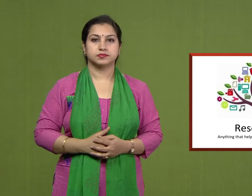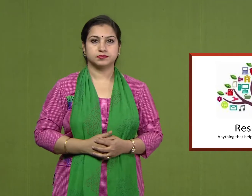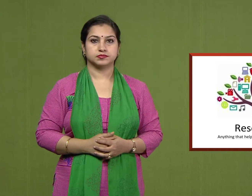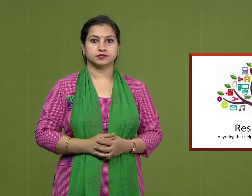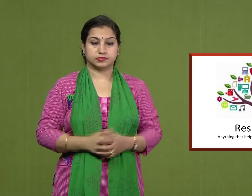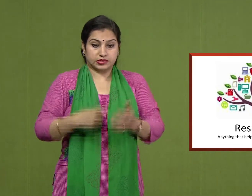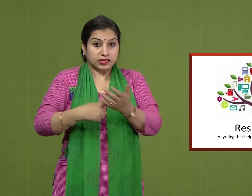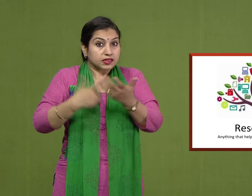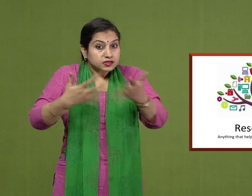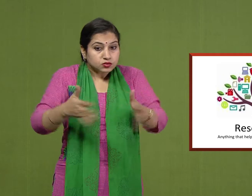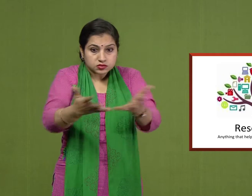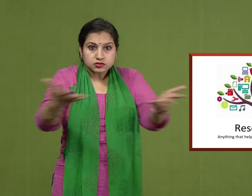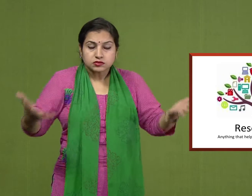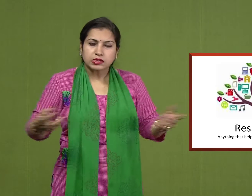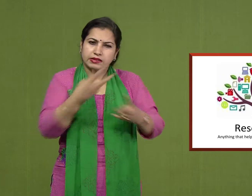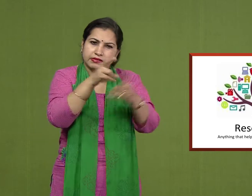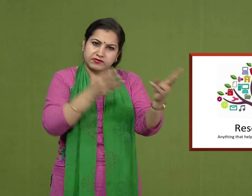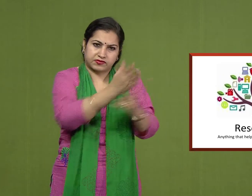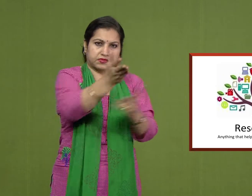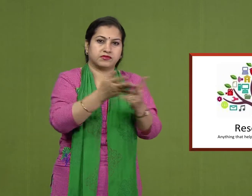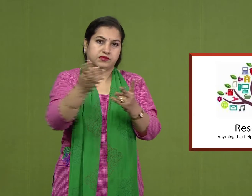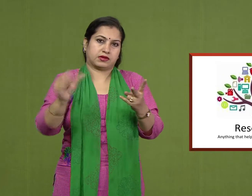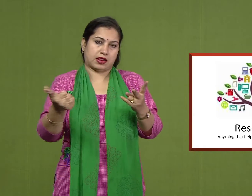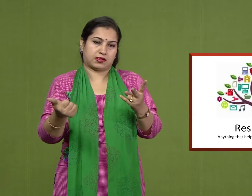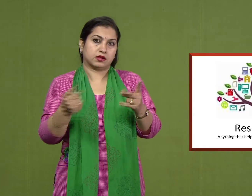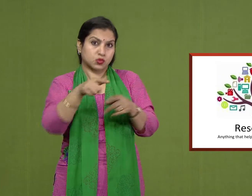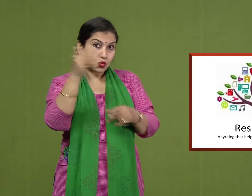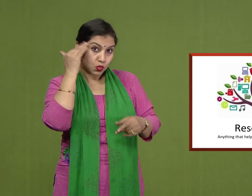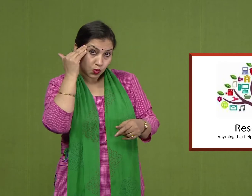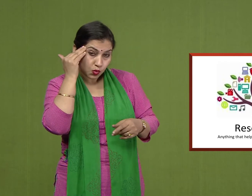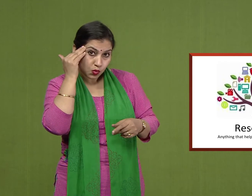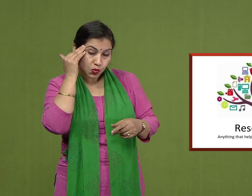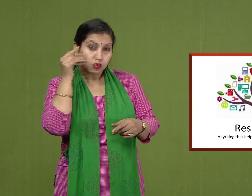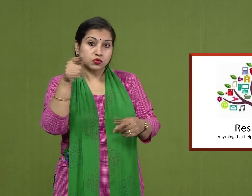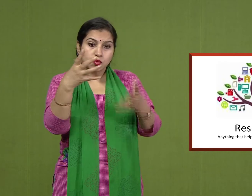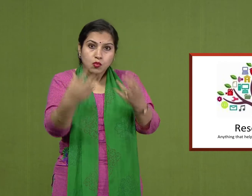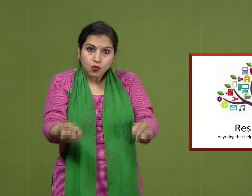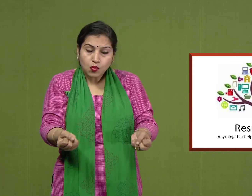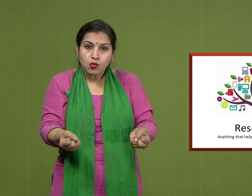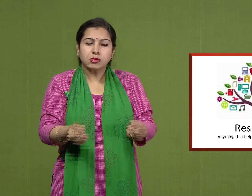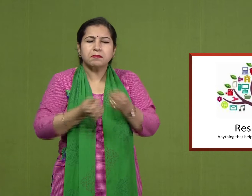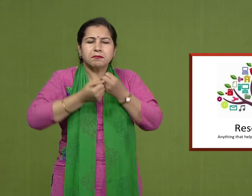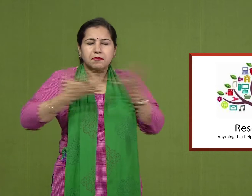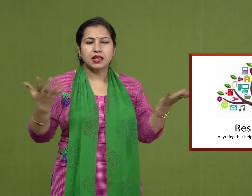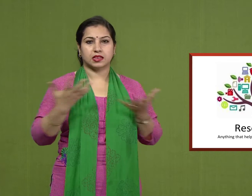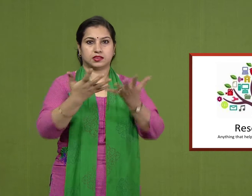Resources. Resources can be of different types. Do you know that you require many resources